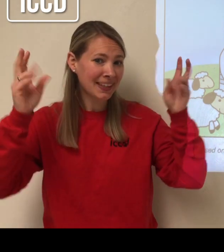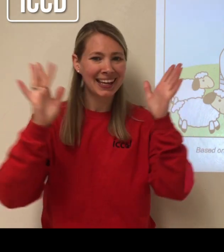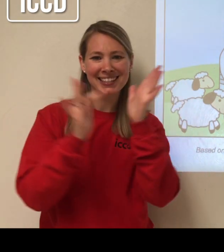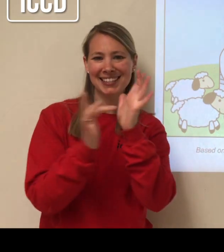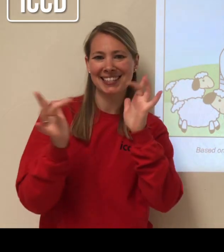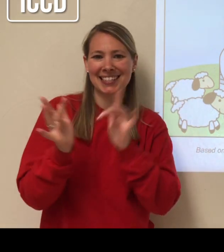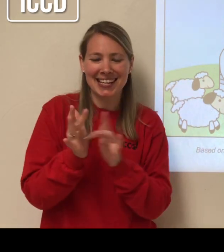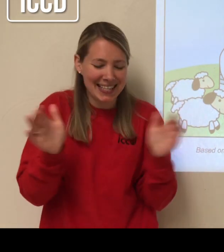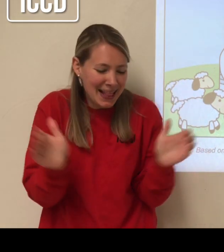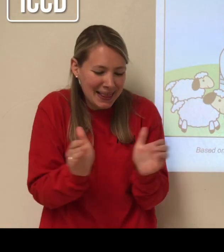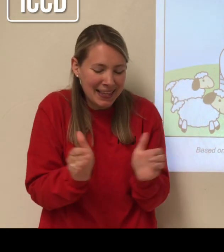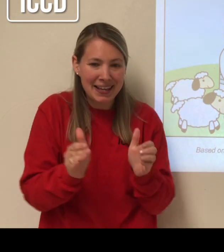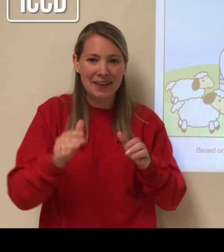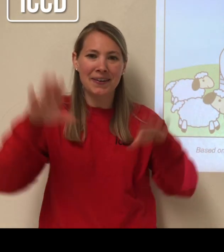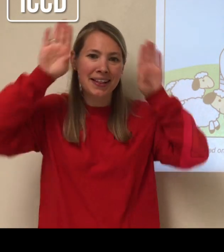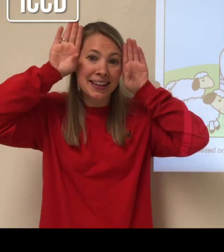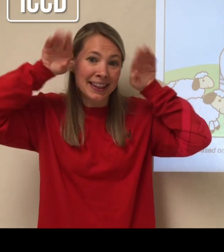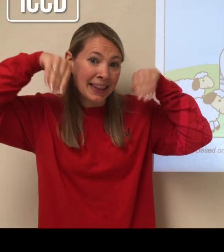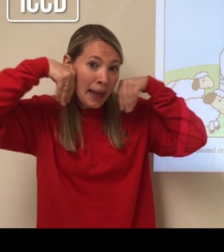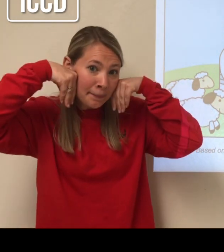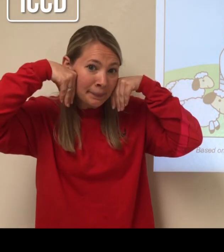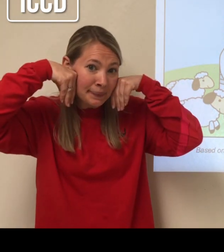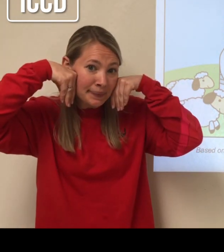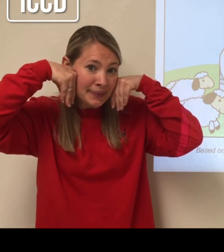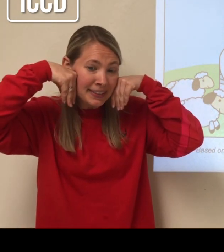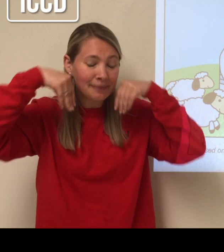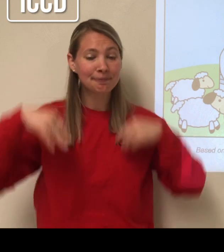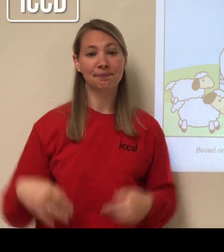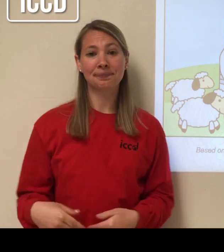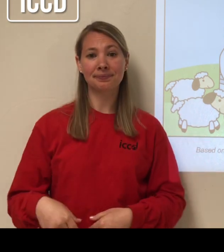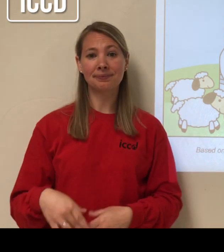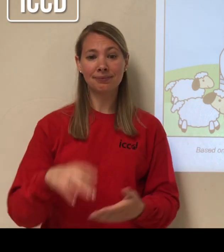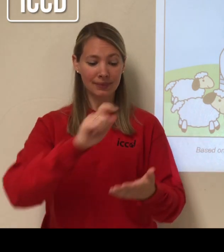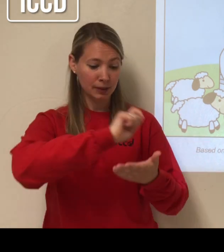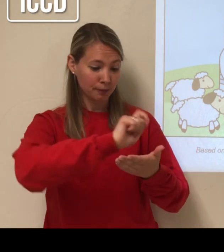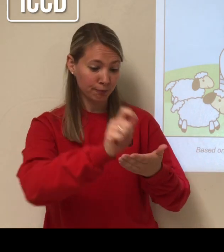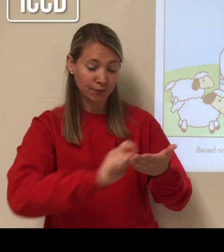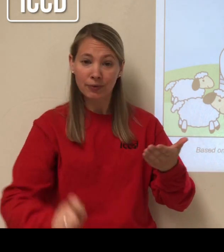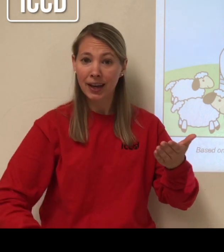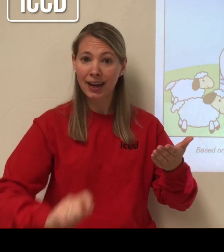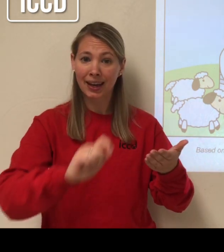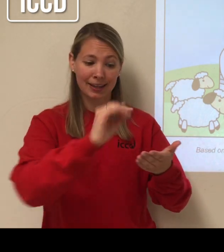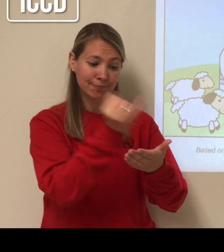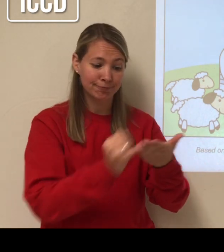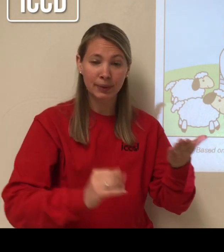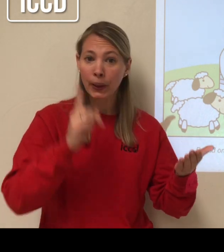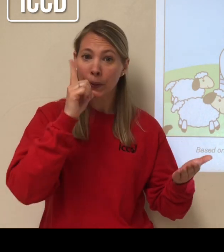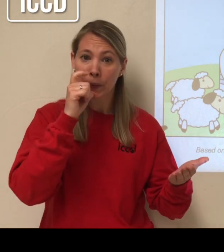Lambs. It is written and illustrated by Diddler Martin